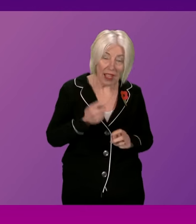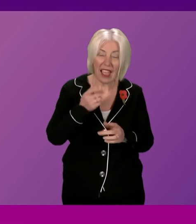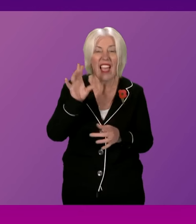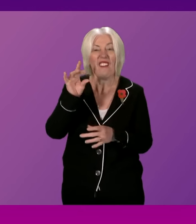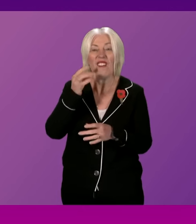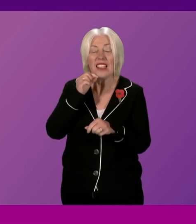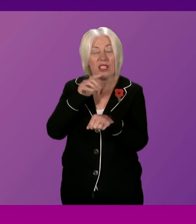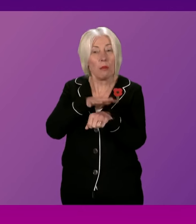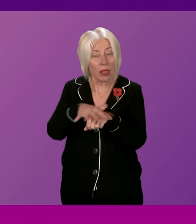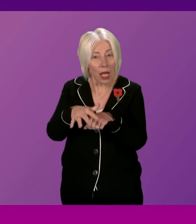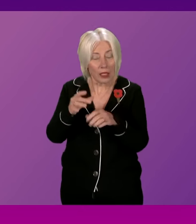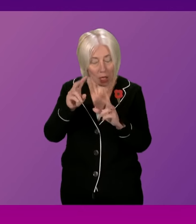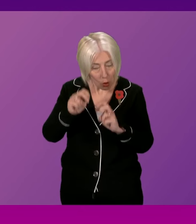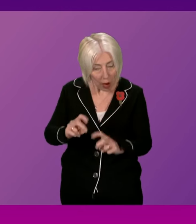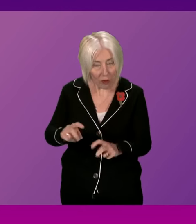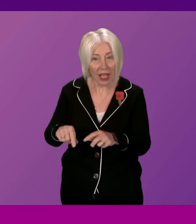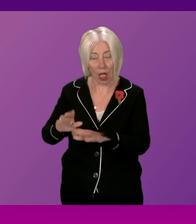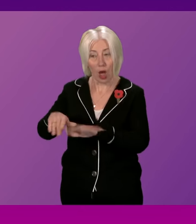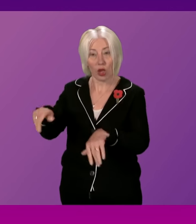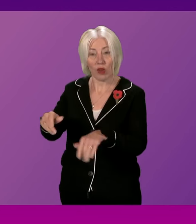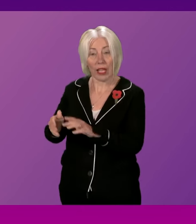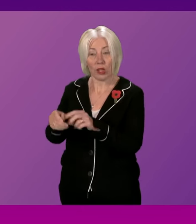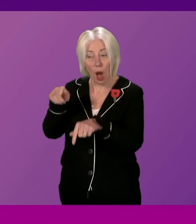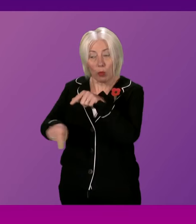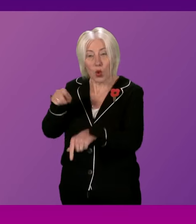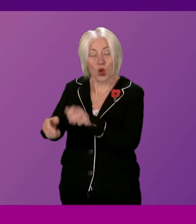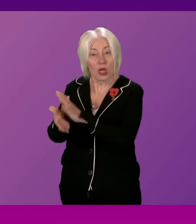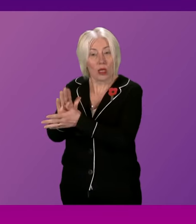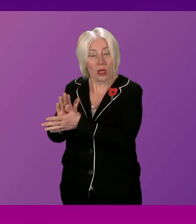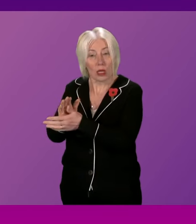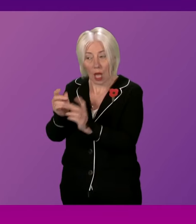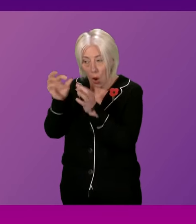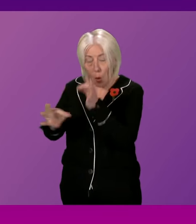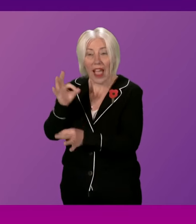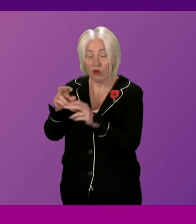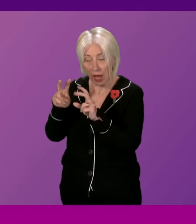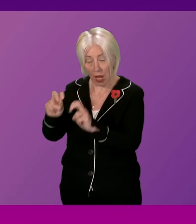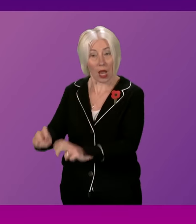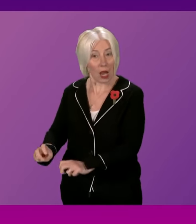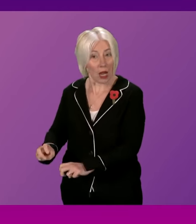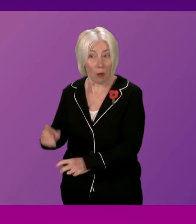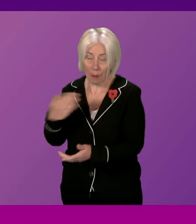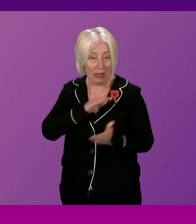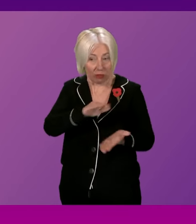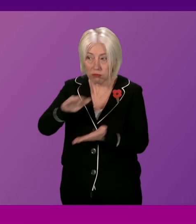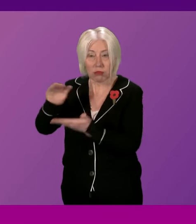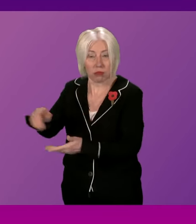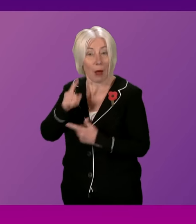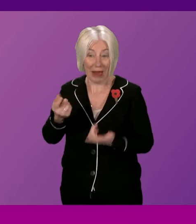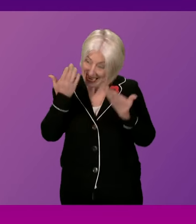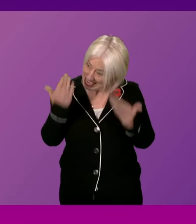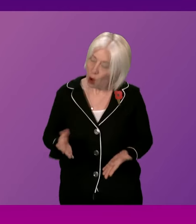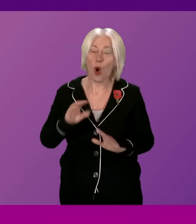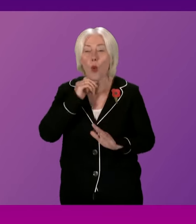Scottish child abuse inquiry. So, the secrecy and evasion must stop. Will he hand over the legal advice